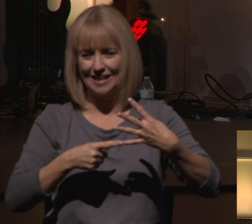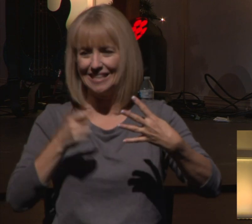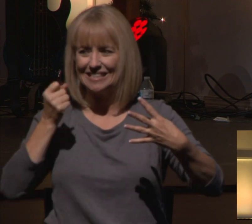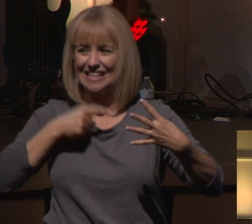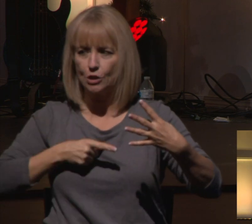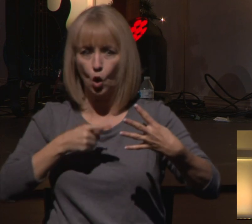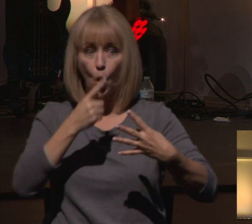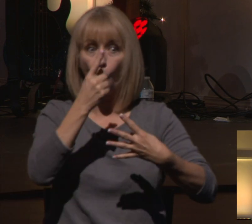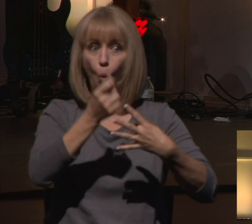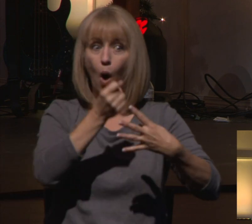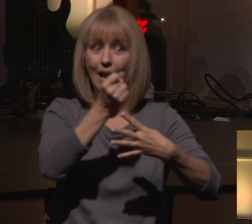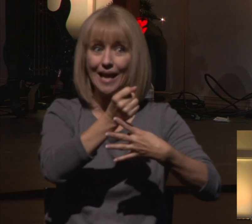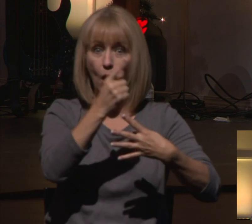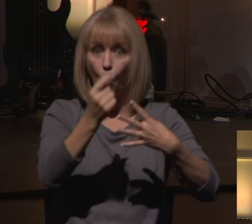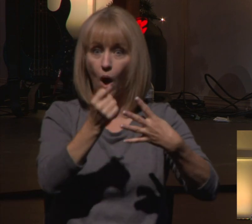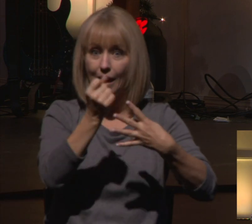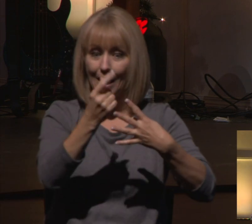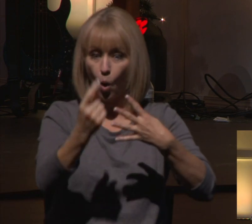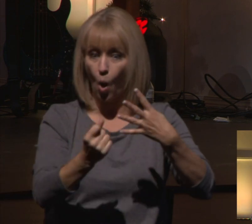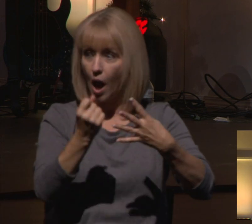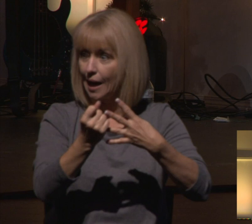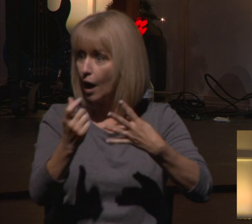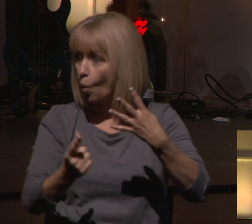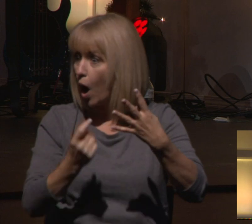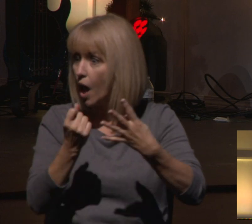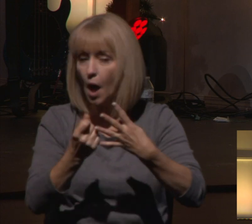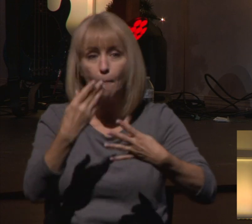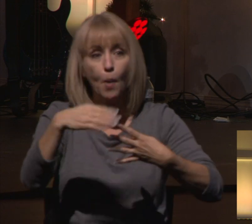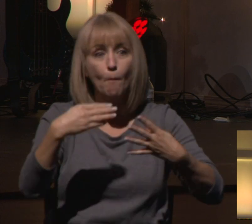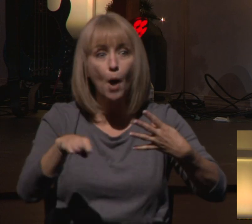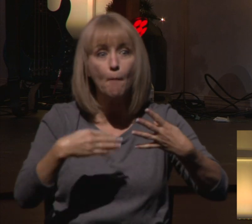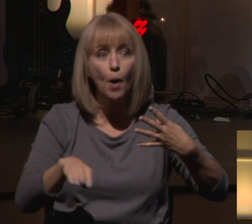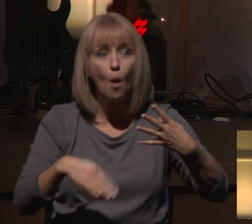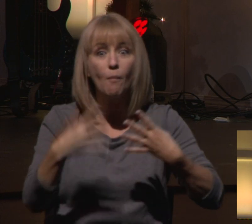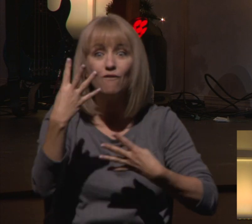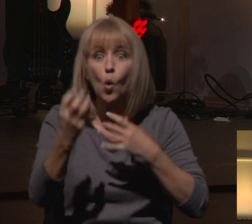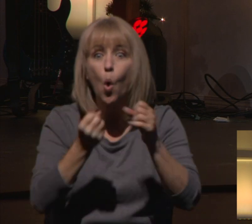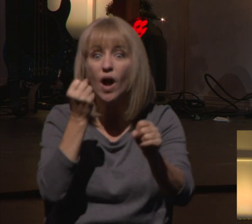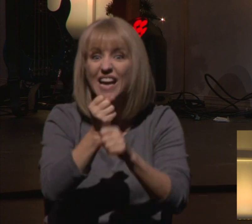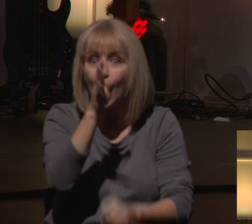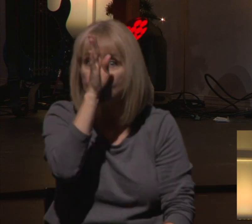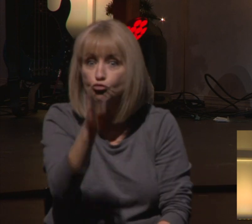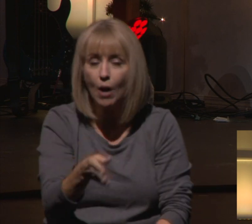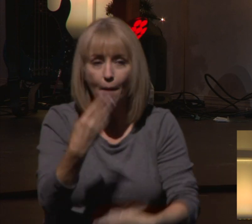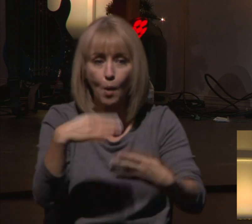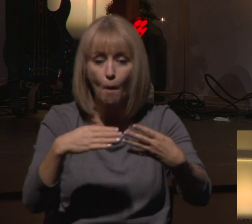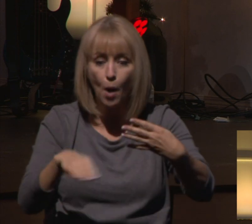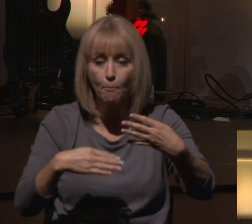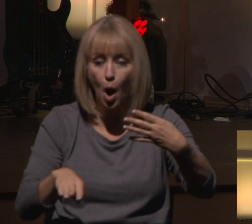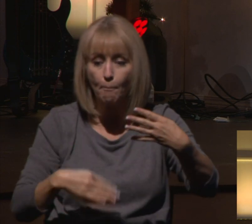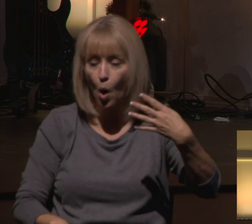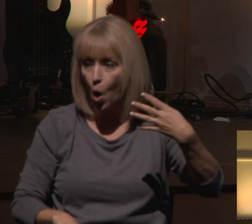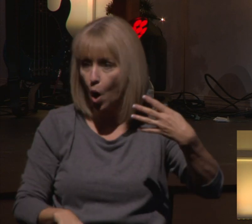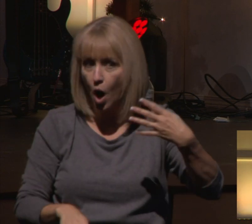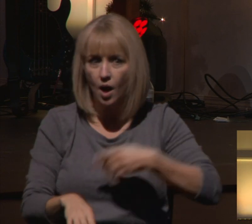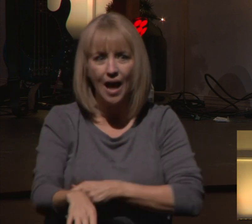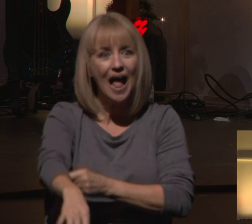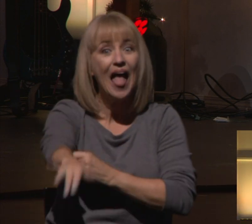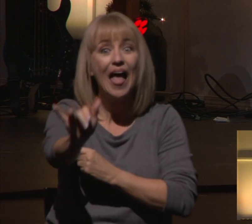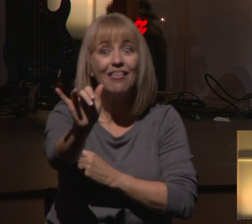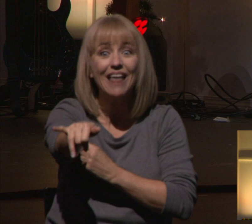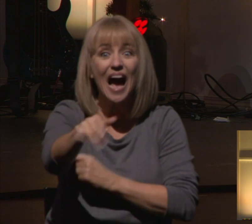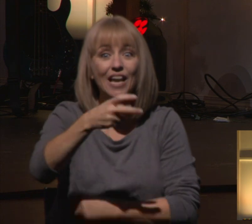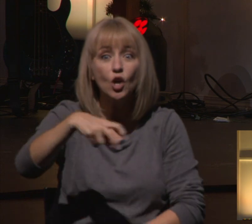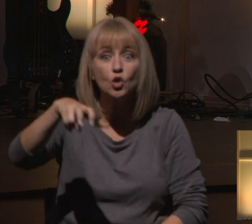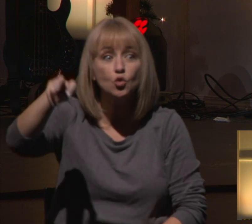apart. That's right. My mom had four kids, four years in a row, which is painful when you're trying to go on long trips.